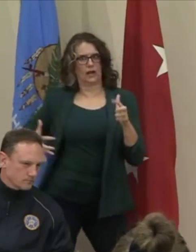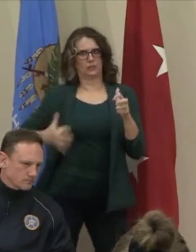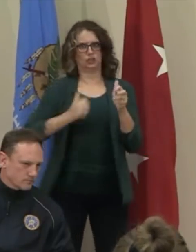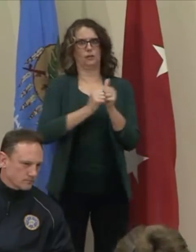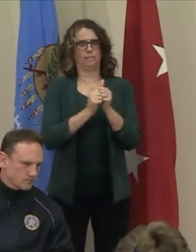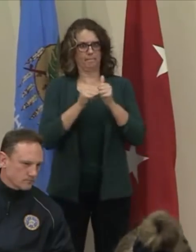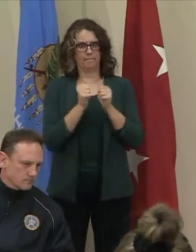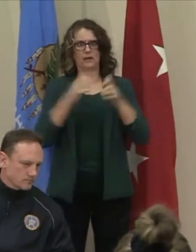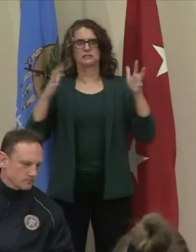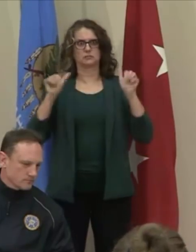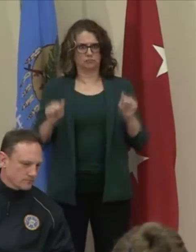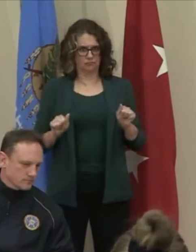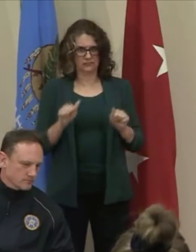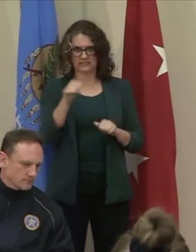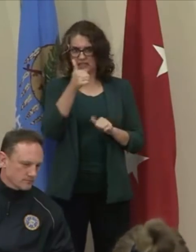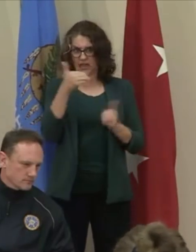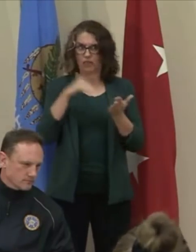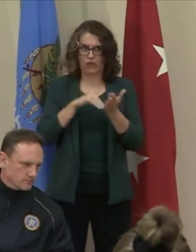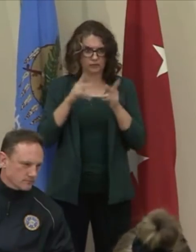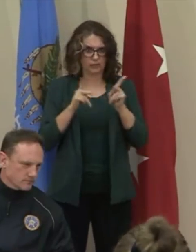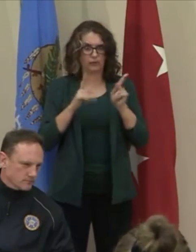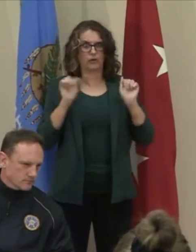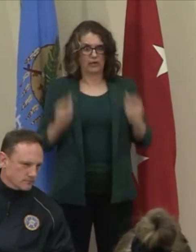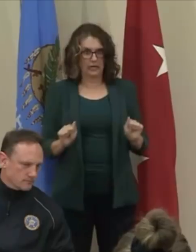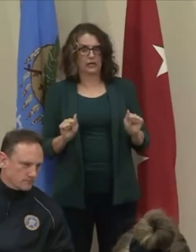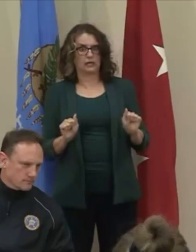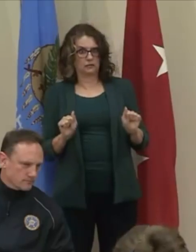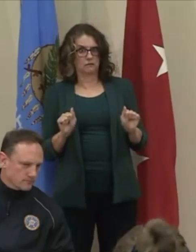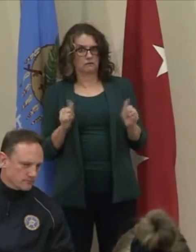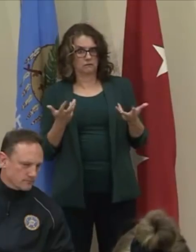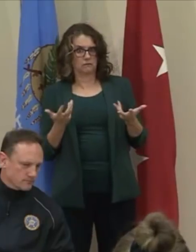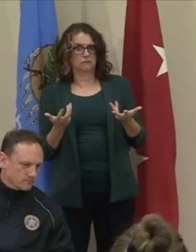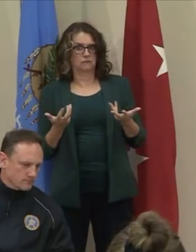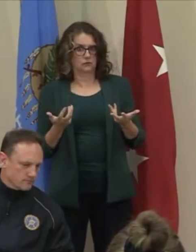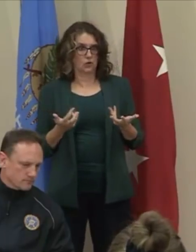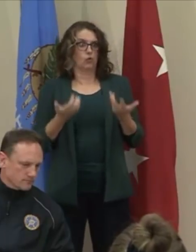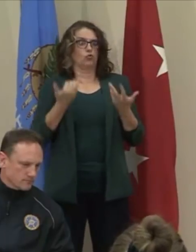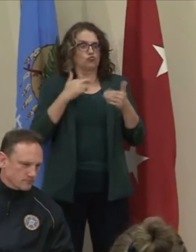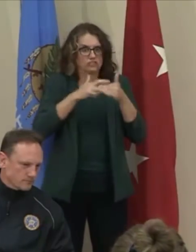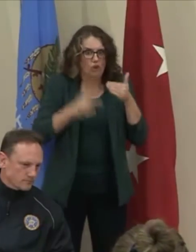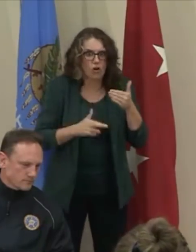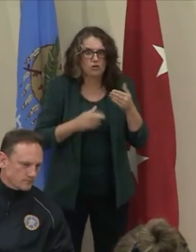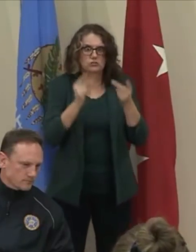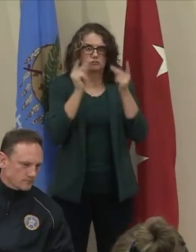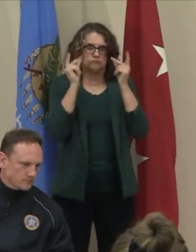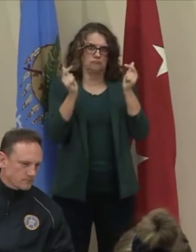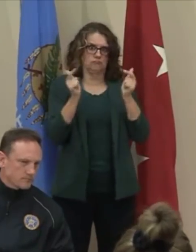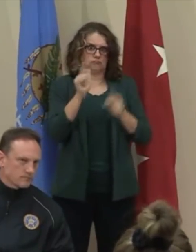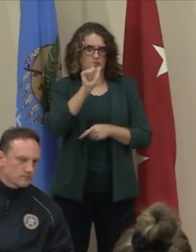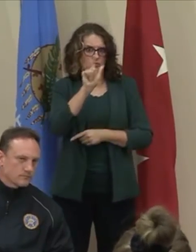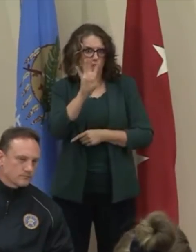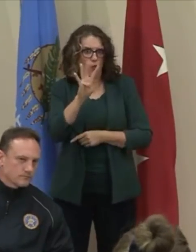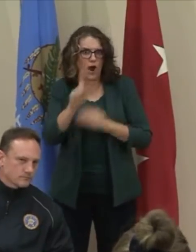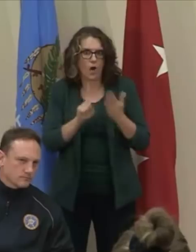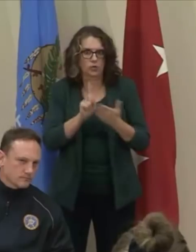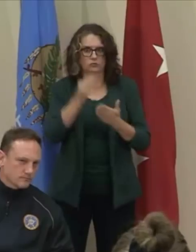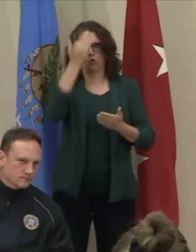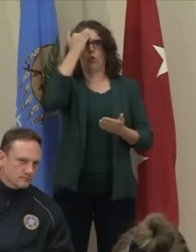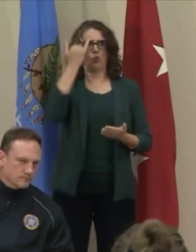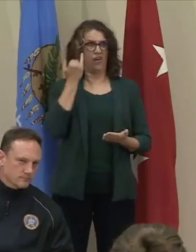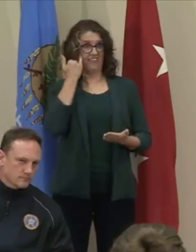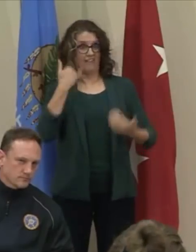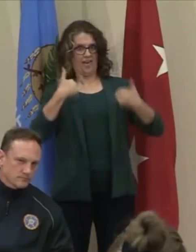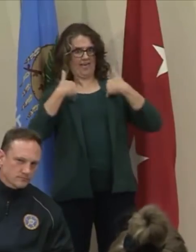tests per day and have results within 24 hours. That means we should be able to expand